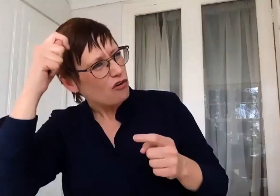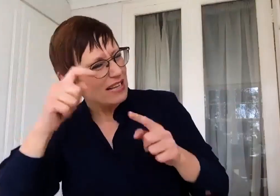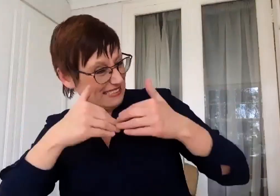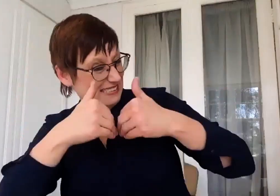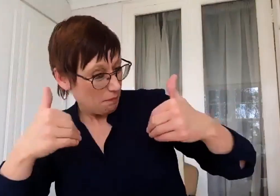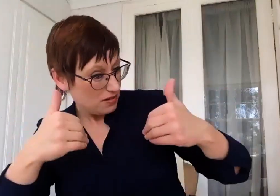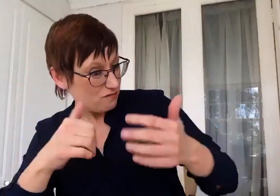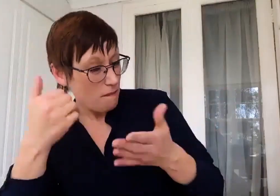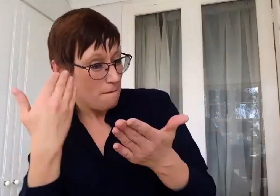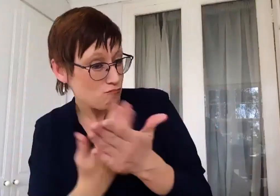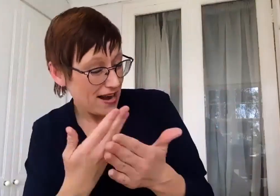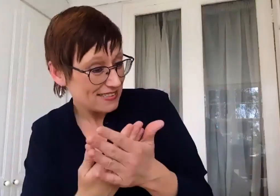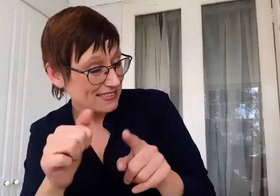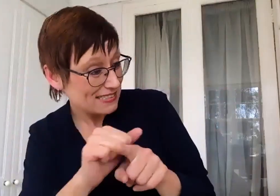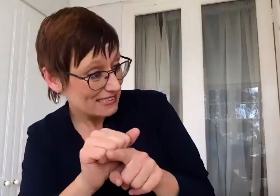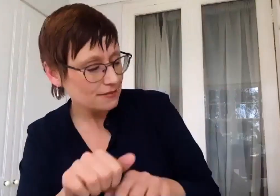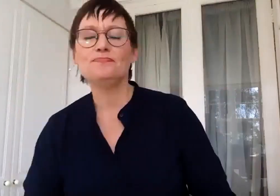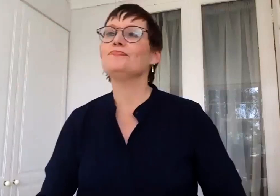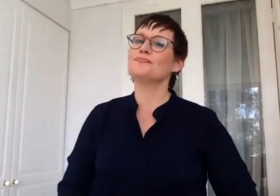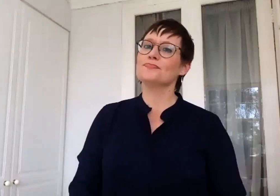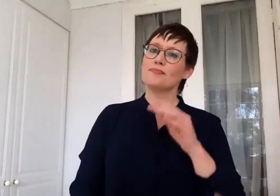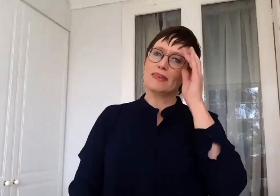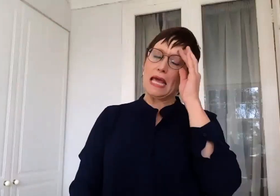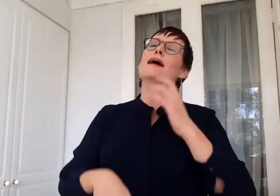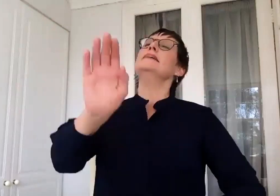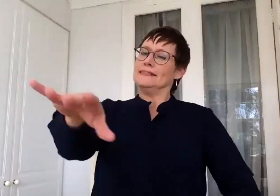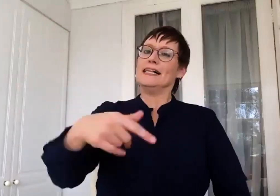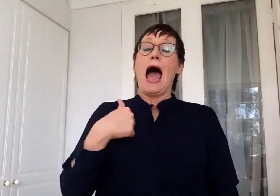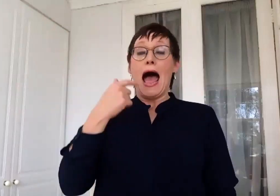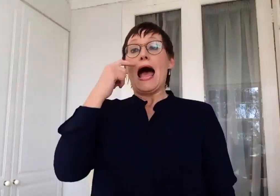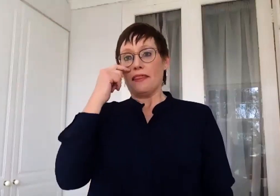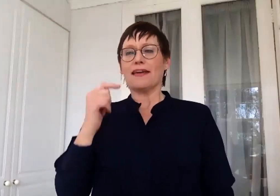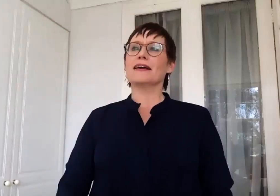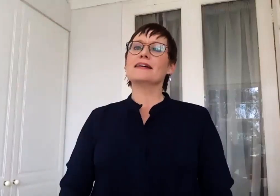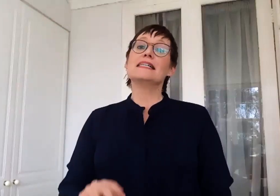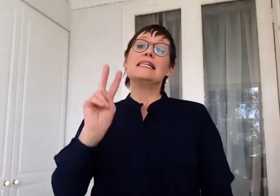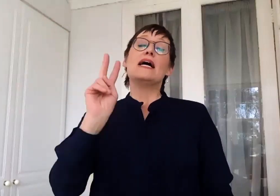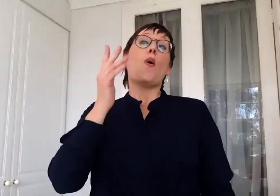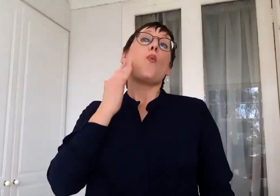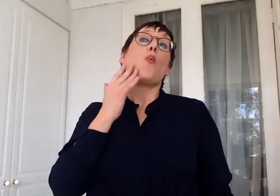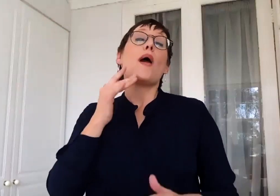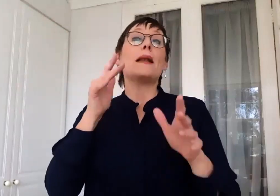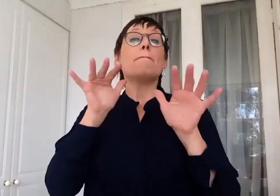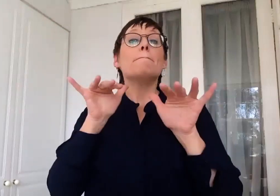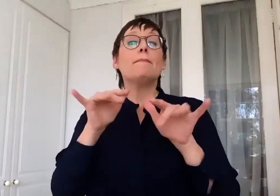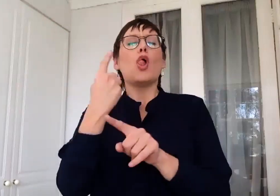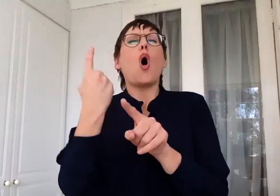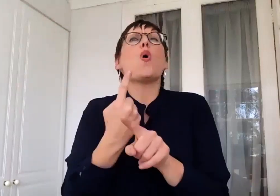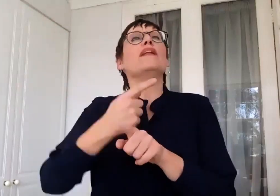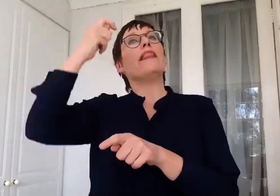disparagingly think that is second class sometimes where if one only does